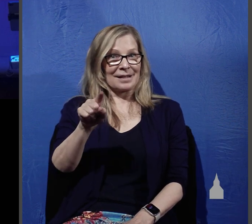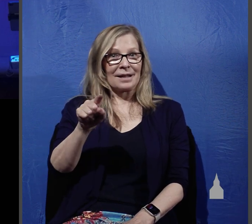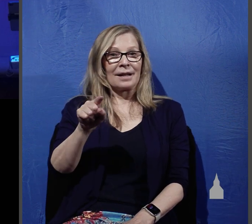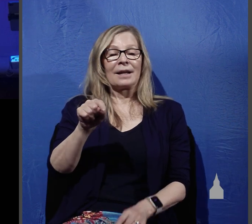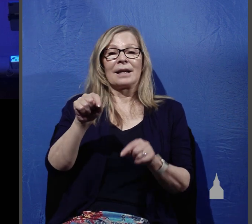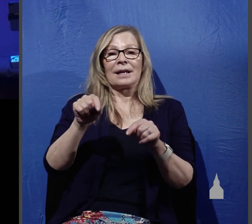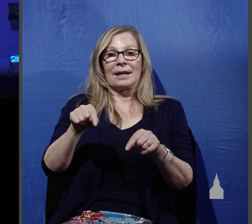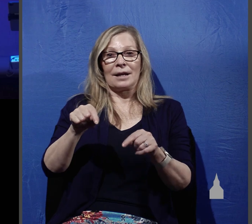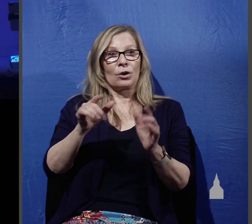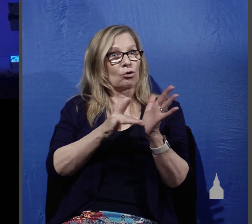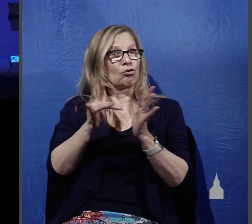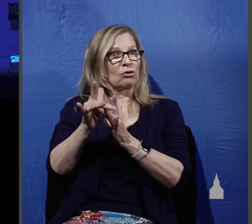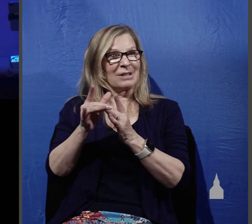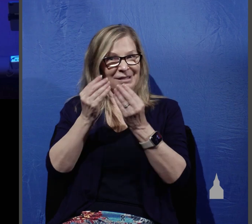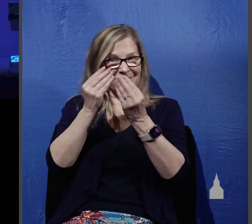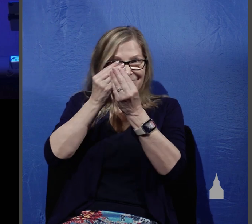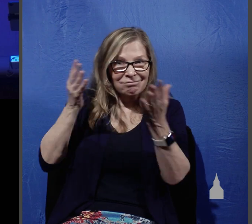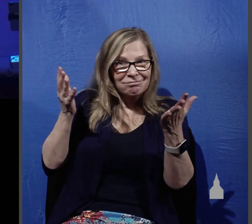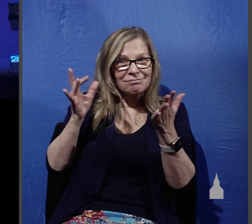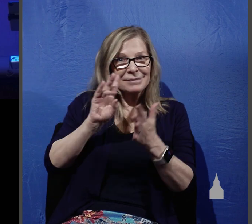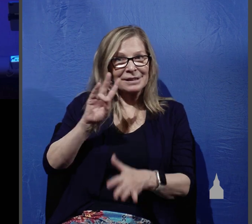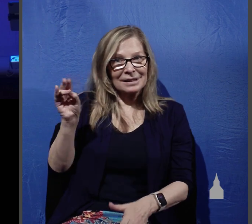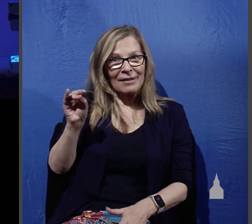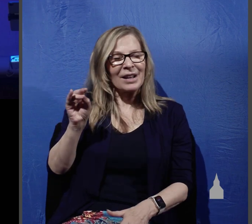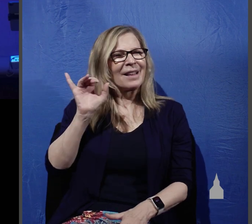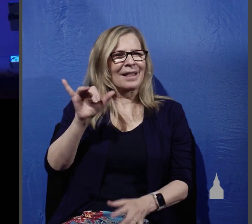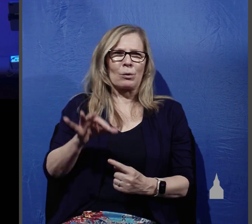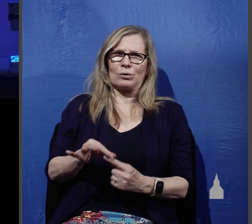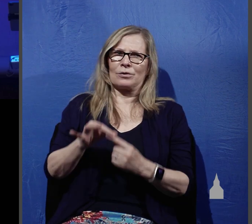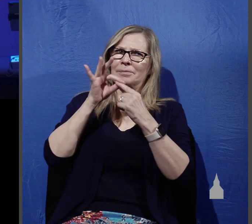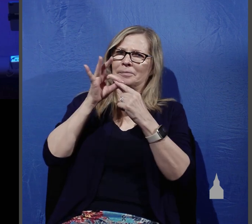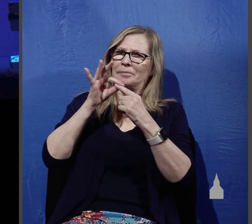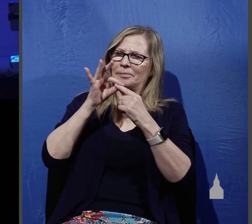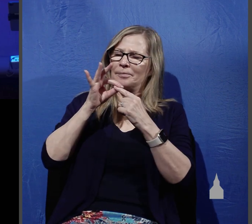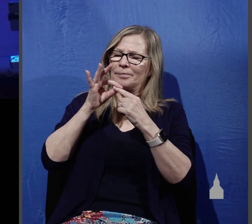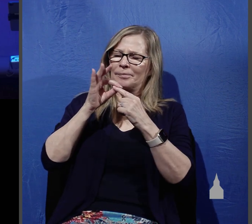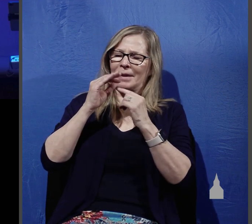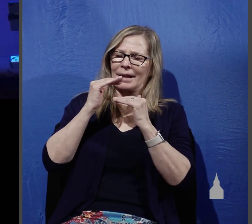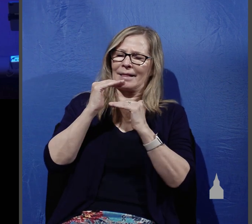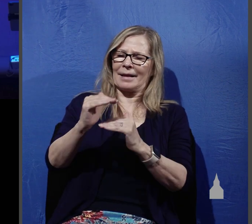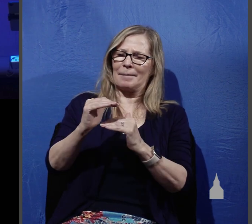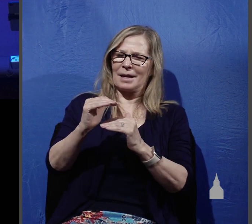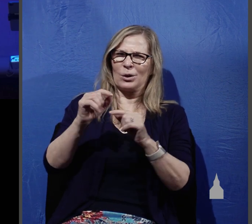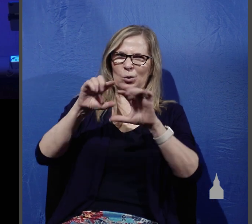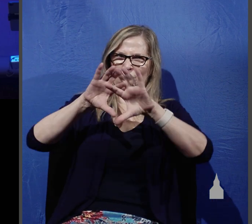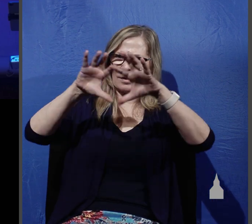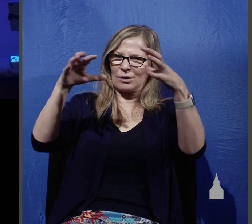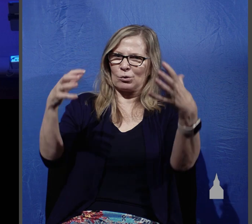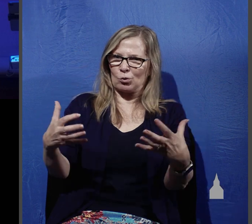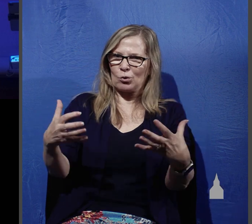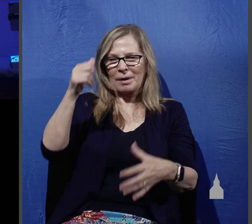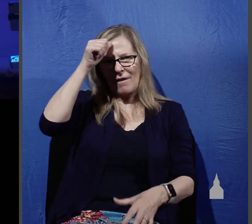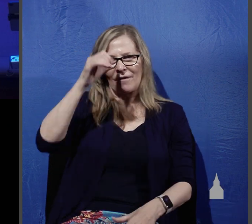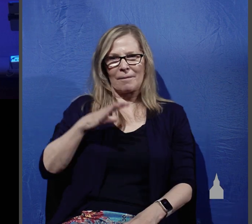that Jesus gave to the 70 it was unique and it was limited to these men for this particular